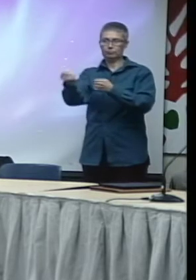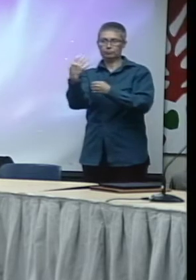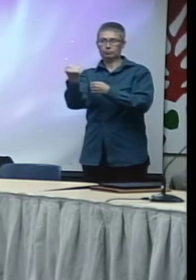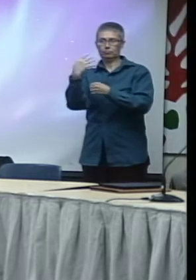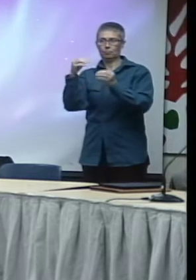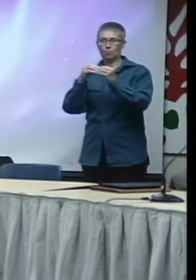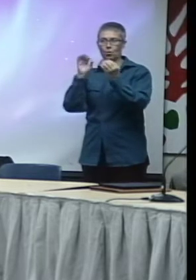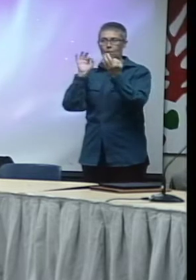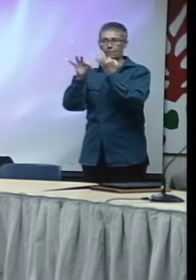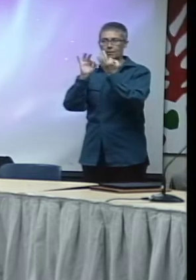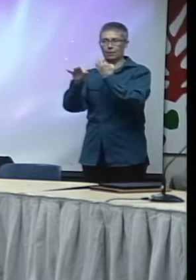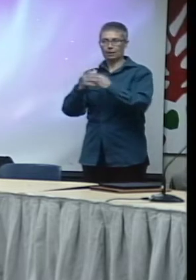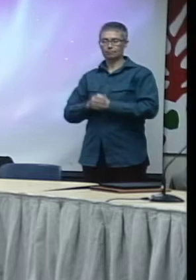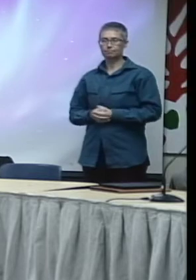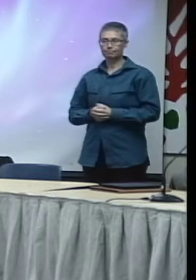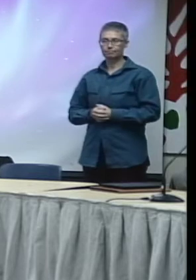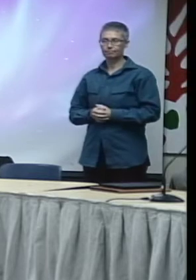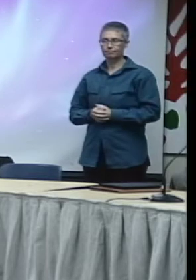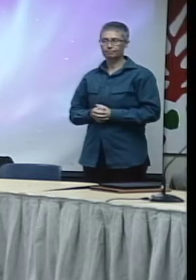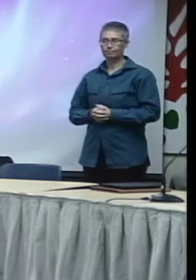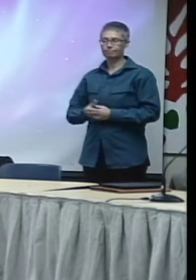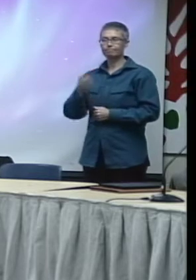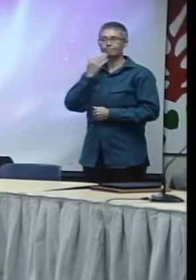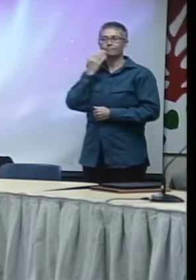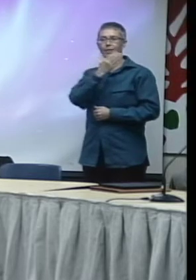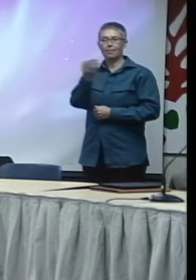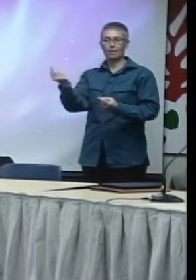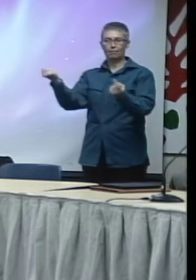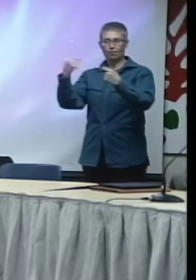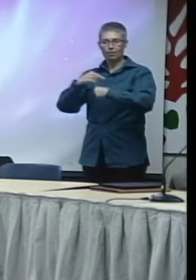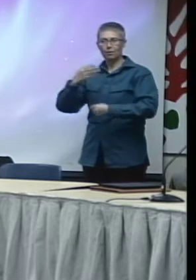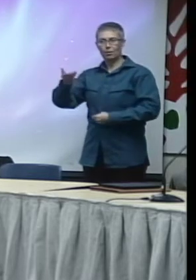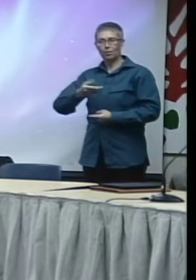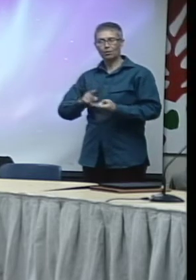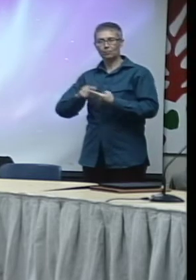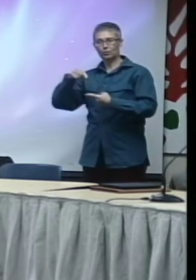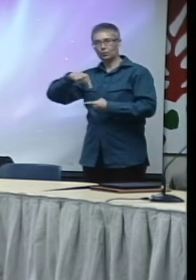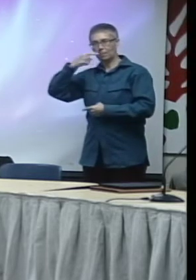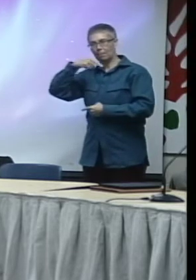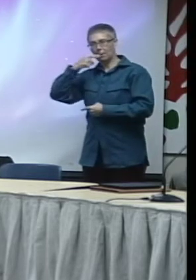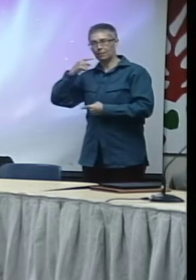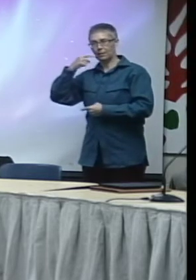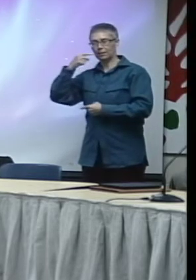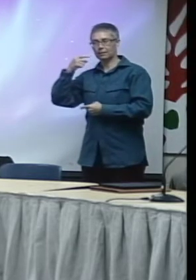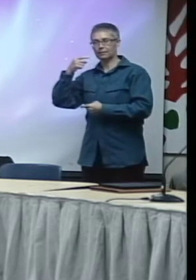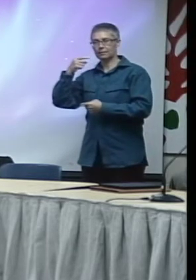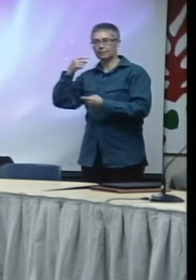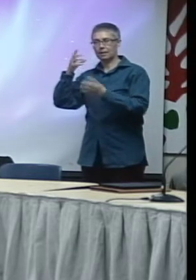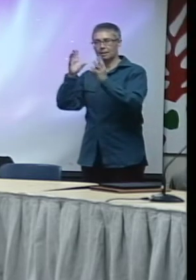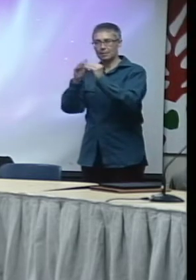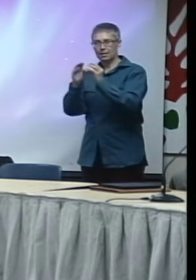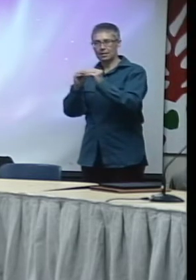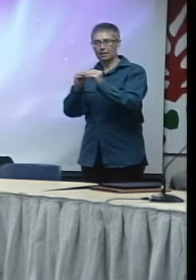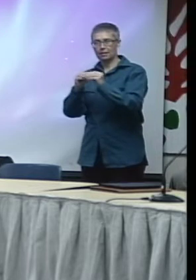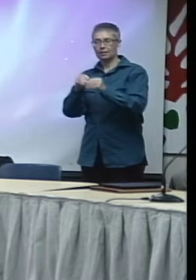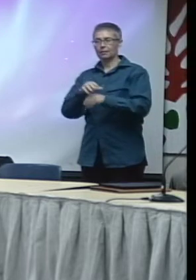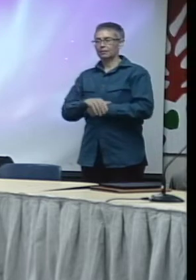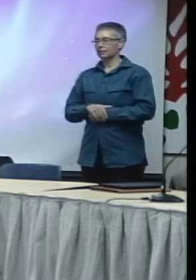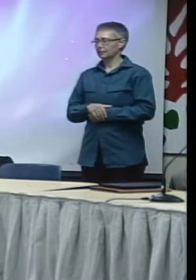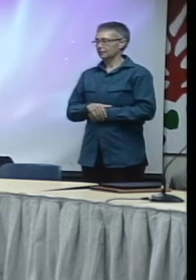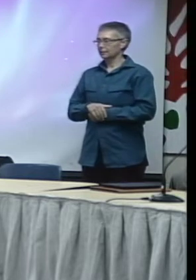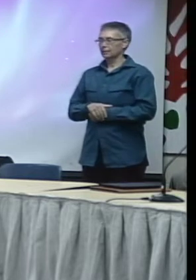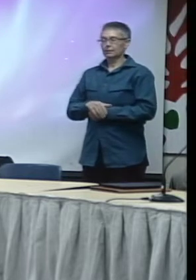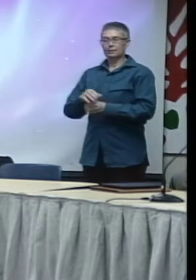So, thank you all for coming out tonight. Welcome to this public hearing. And to further ascertain and address the important